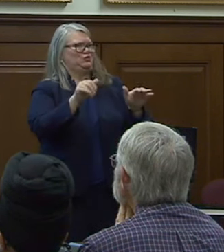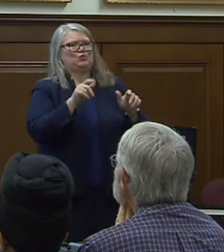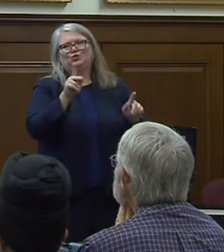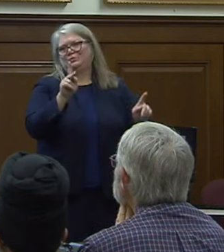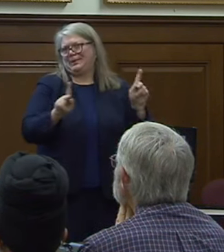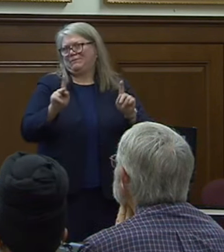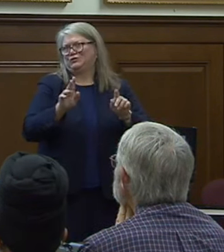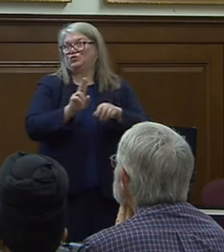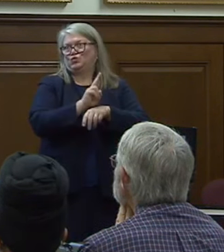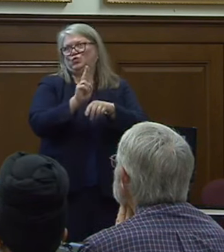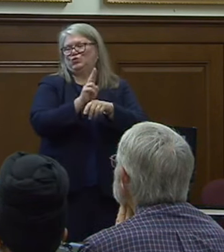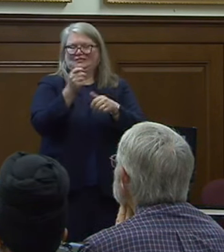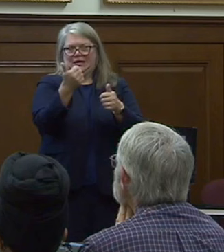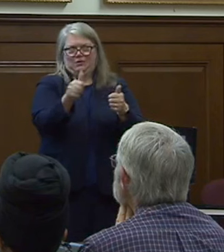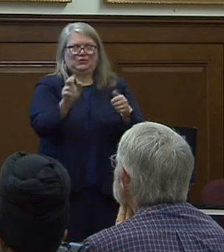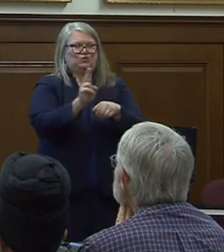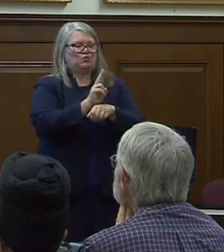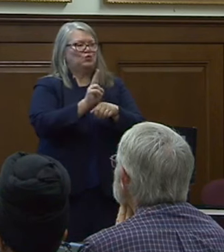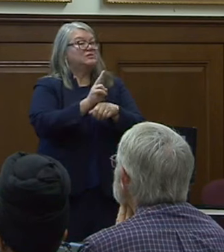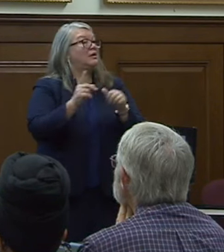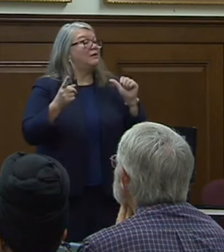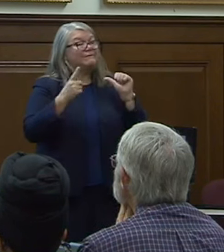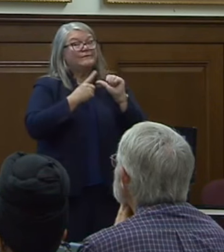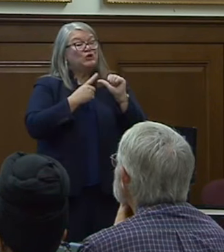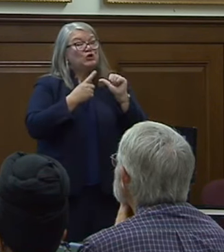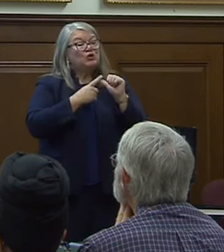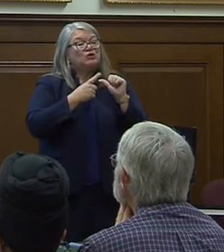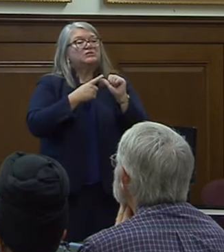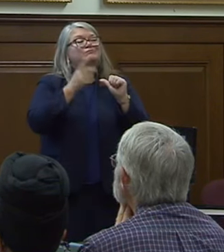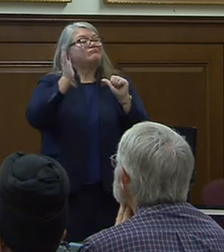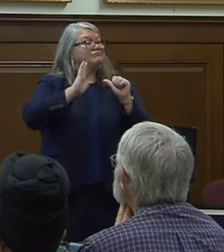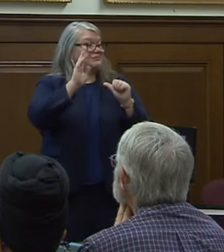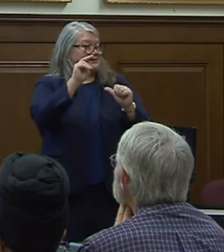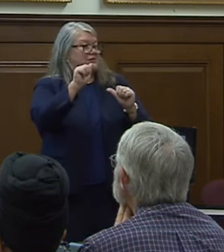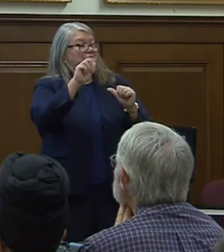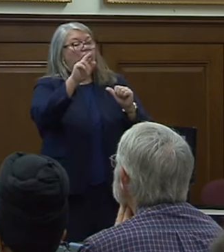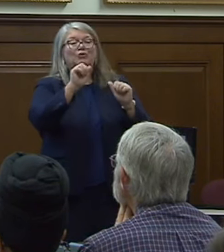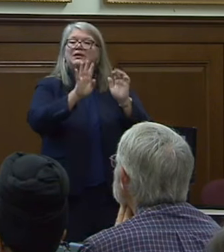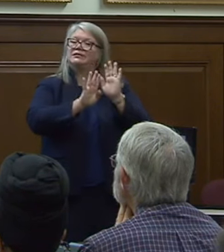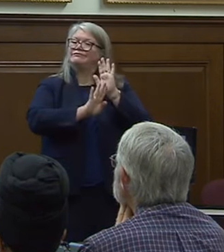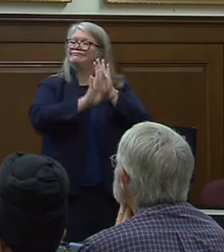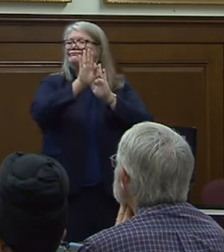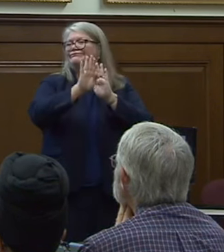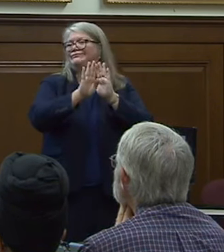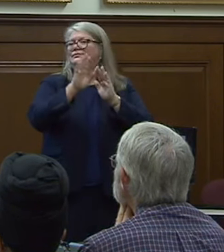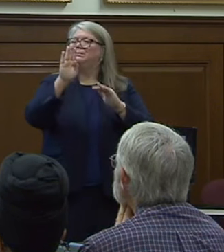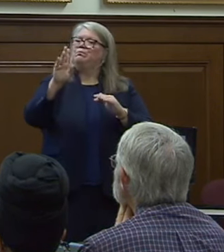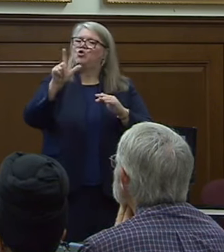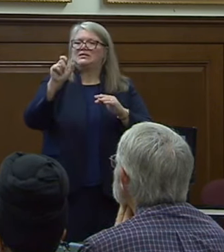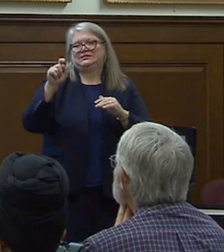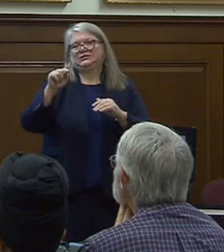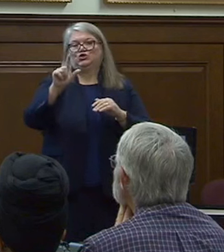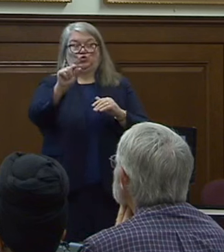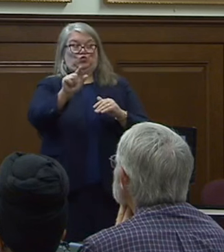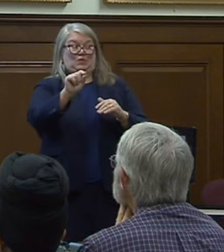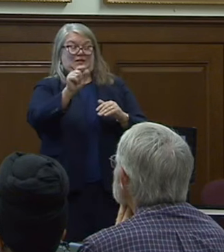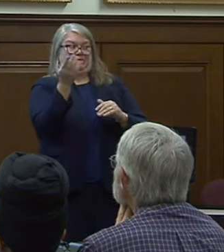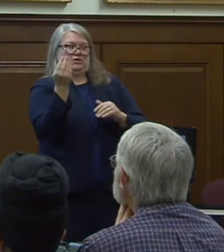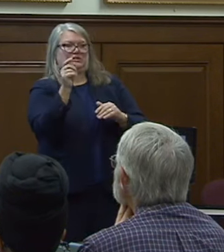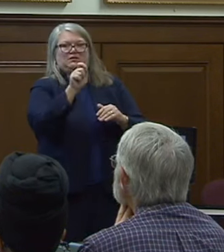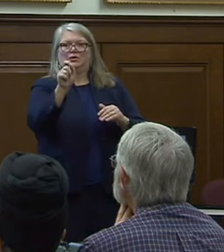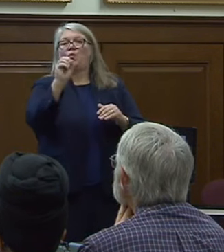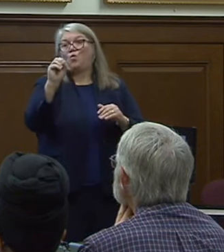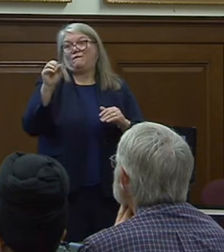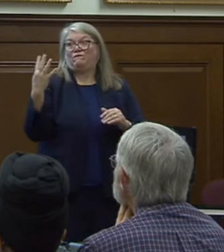public so uh firstly uh when nara developed a bulletin in 2014-04 the uh